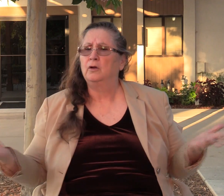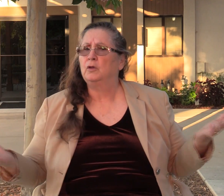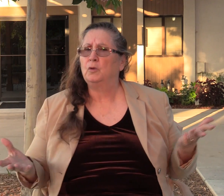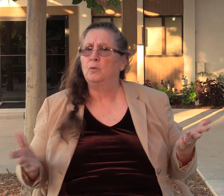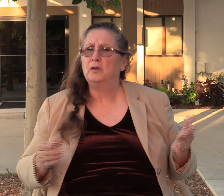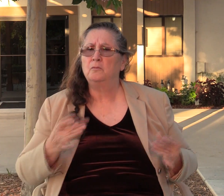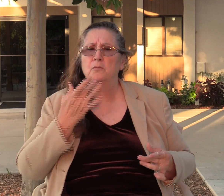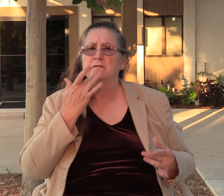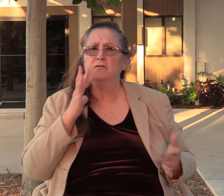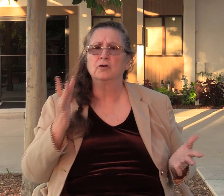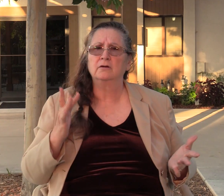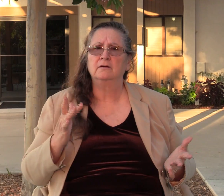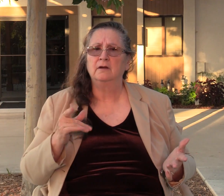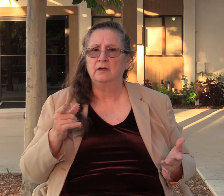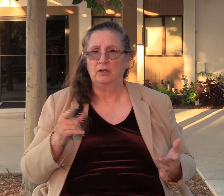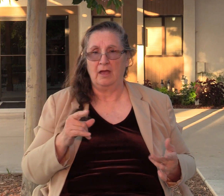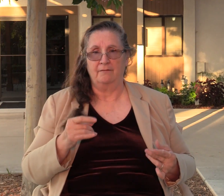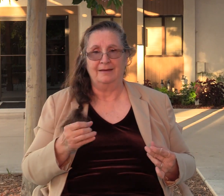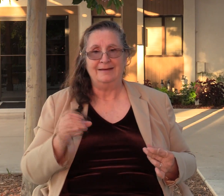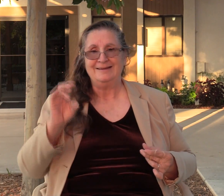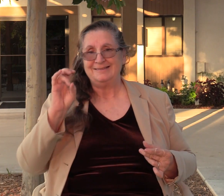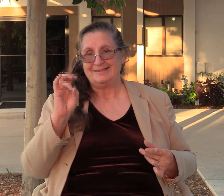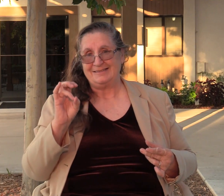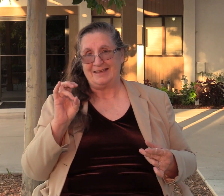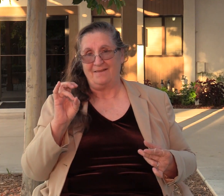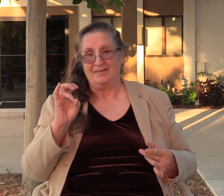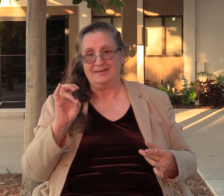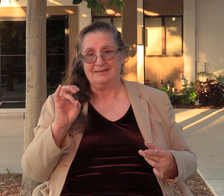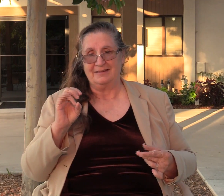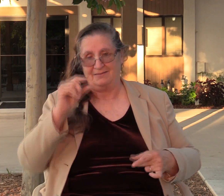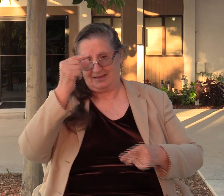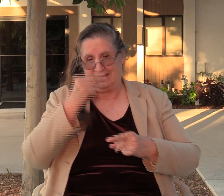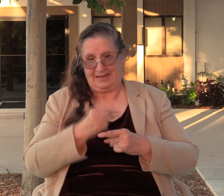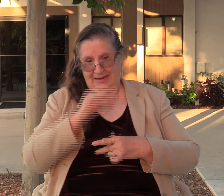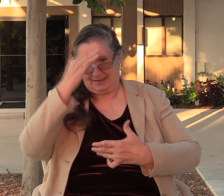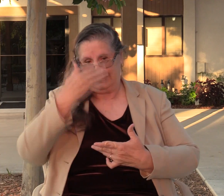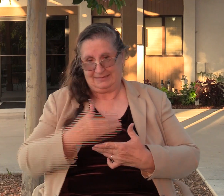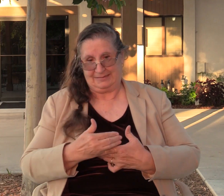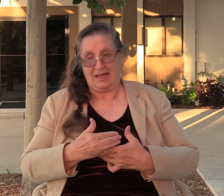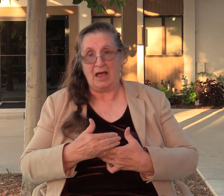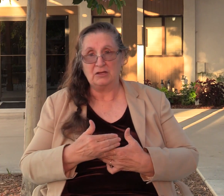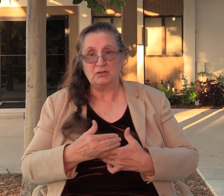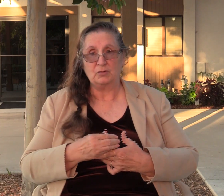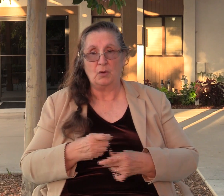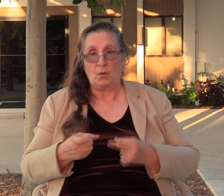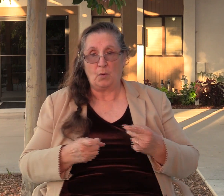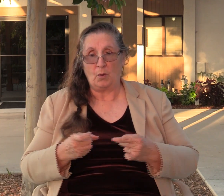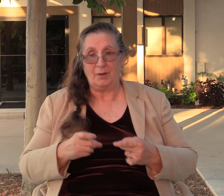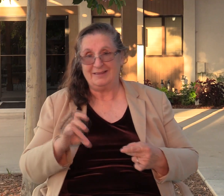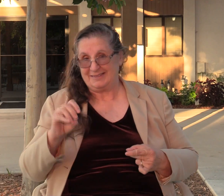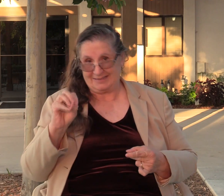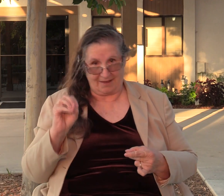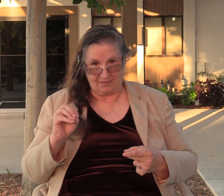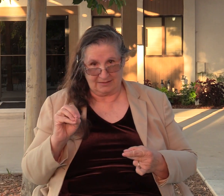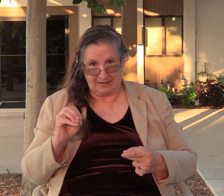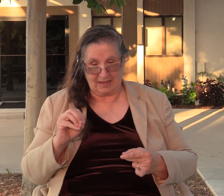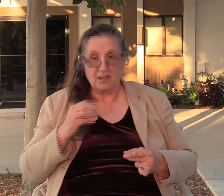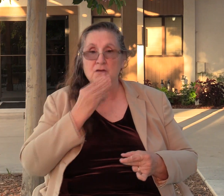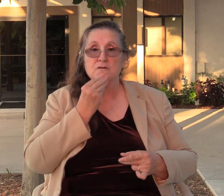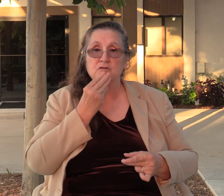have? Would you rather have seven of Gideon's sons roll over you? These 70 Jewish men, you know, or would you rather